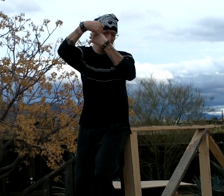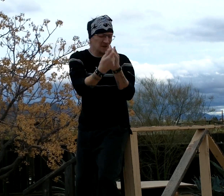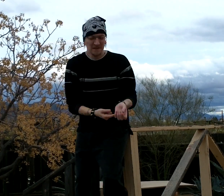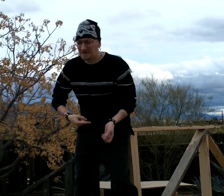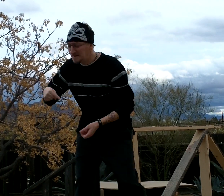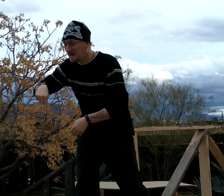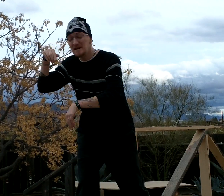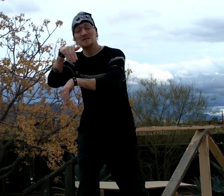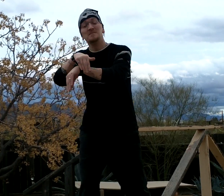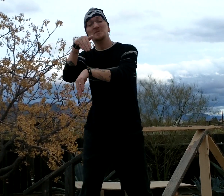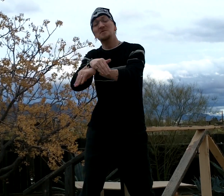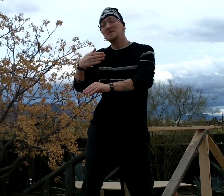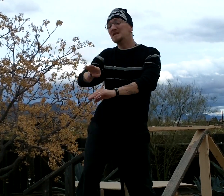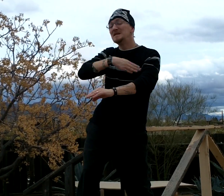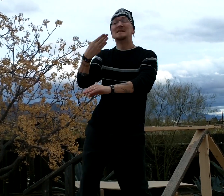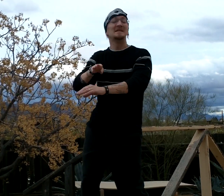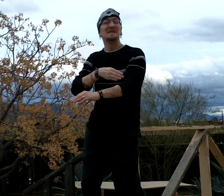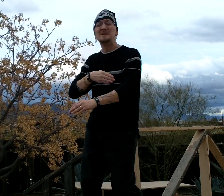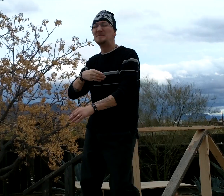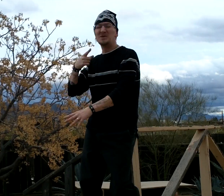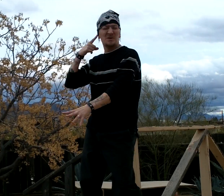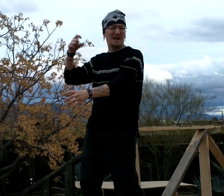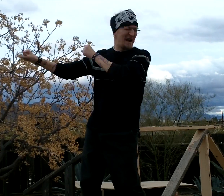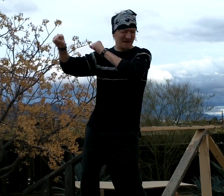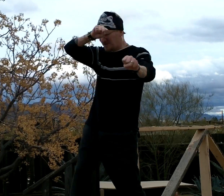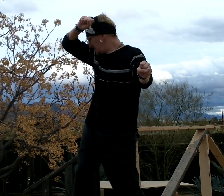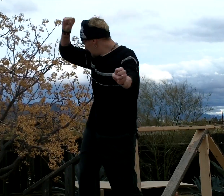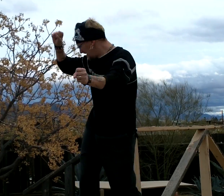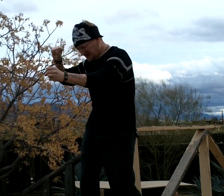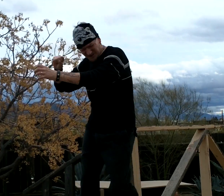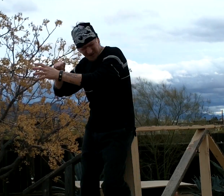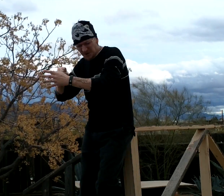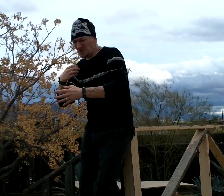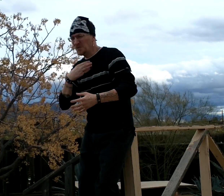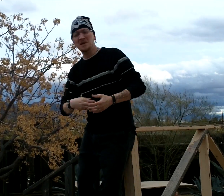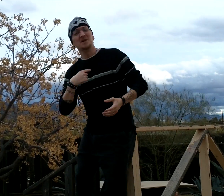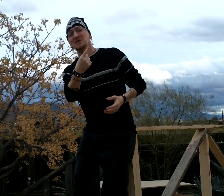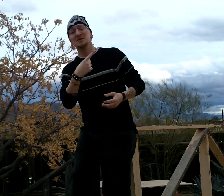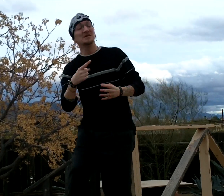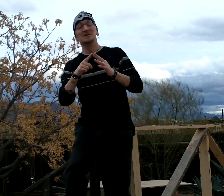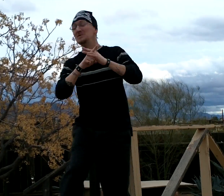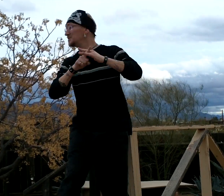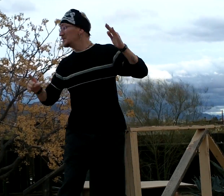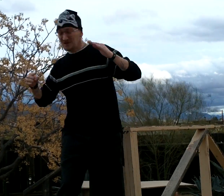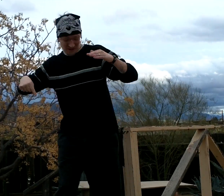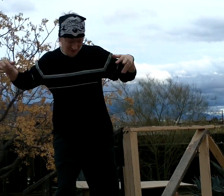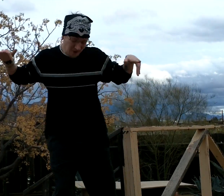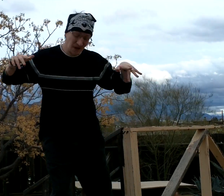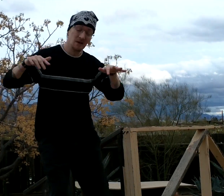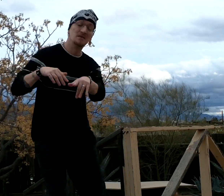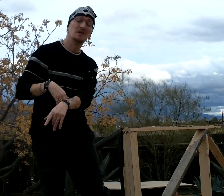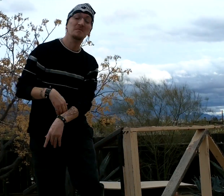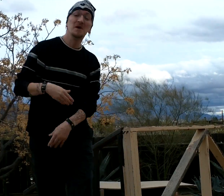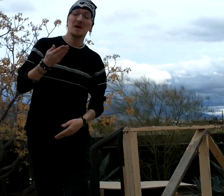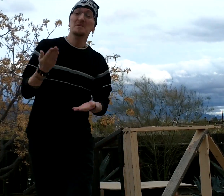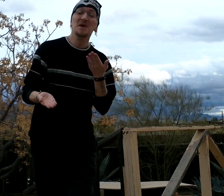Tonight the music's singing so loud I wish that we could lose this crowd Maybe